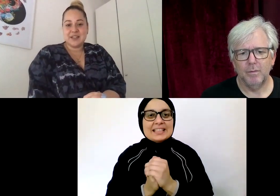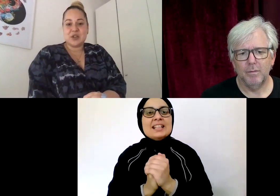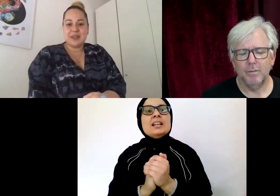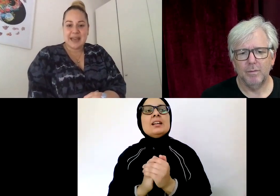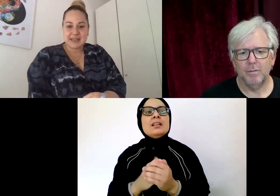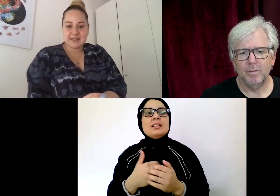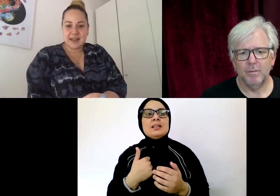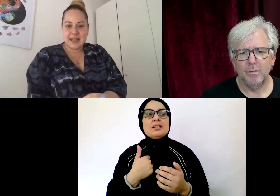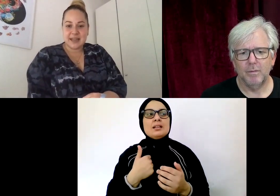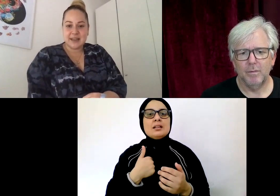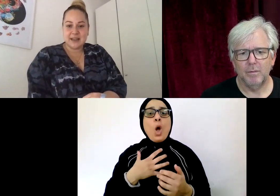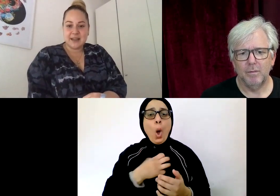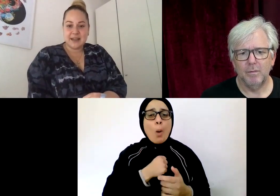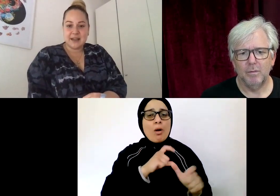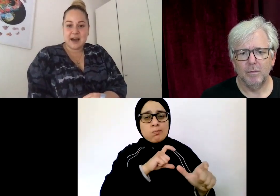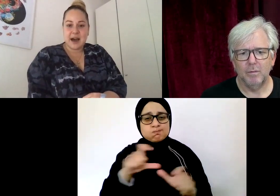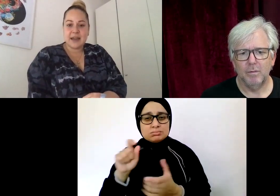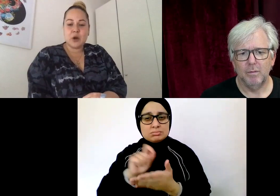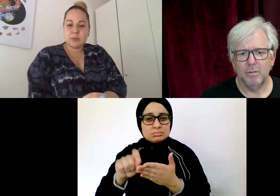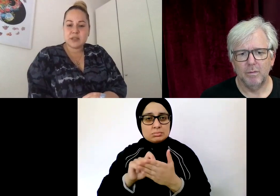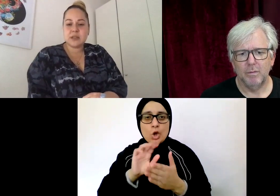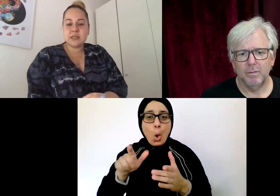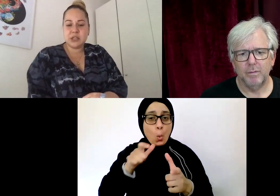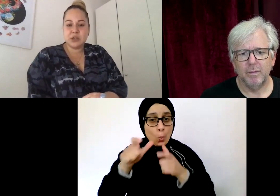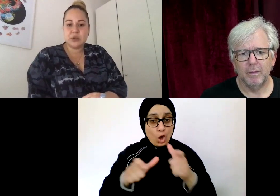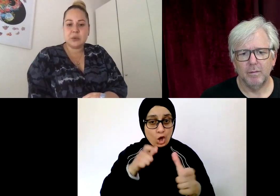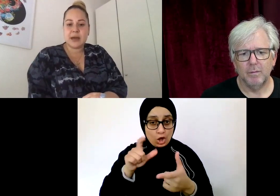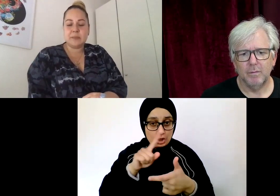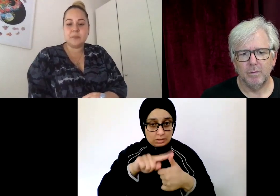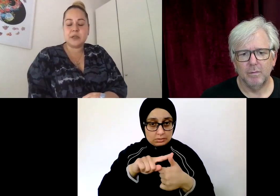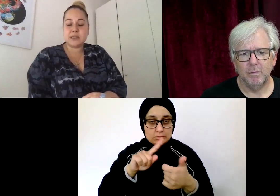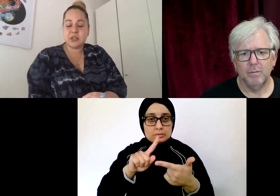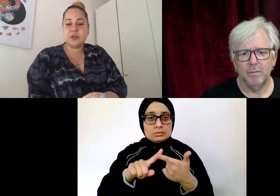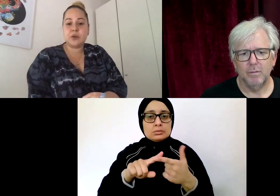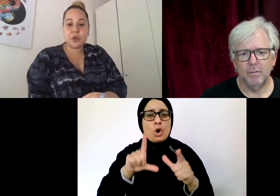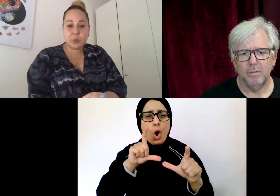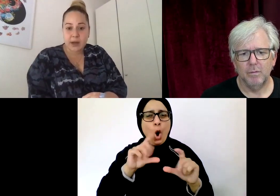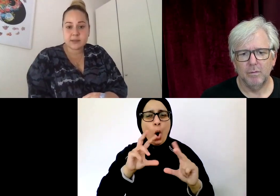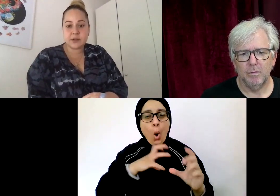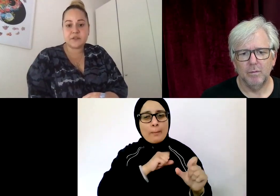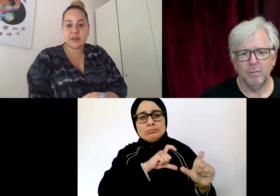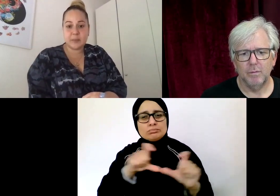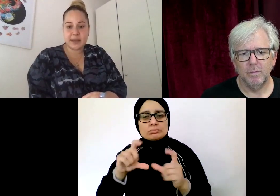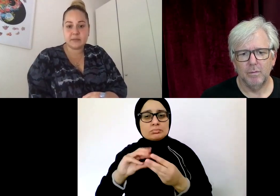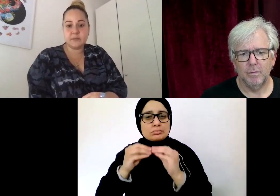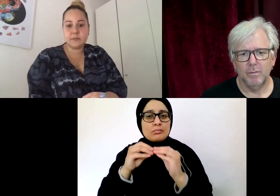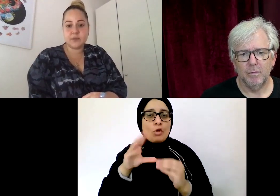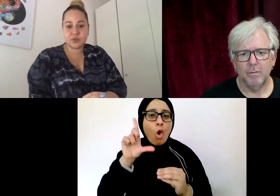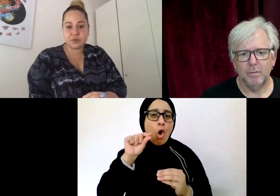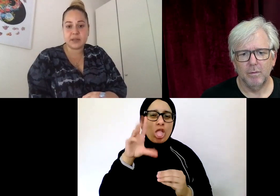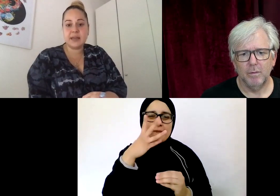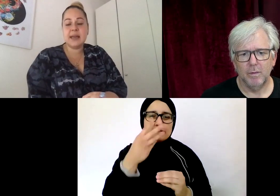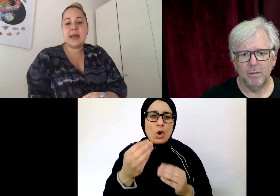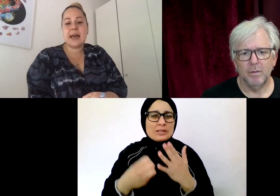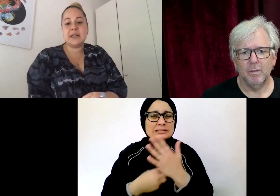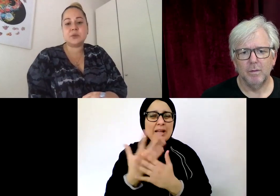So yes, I hope to continue continuing on No Words, so developing the